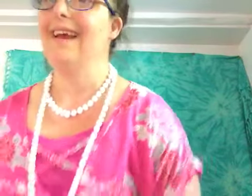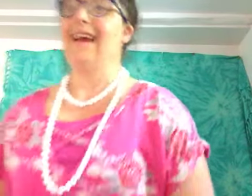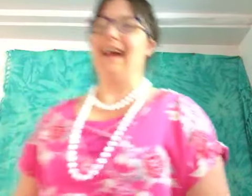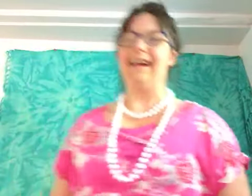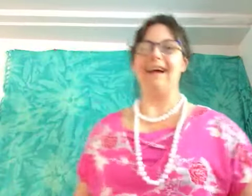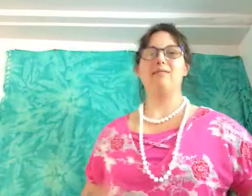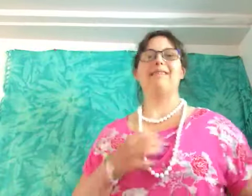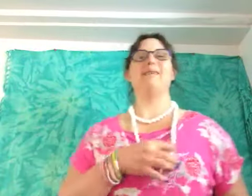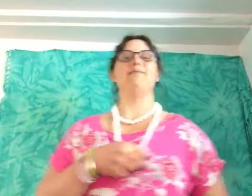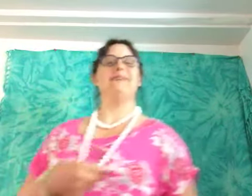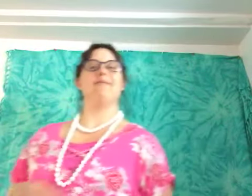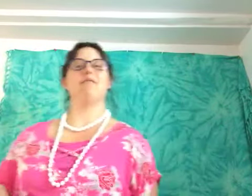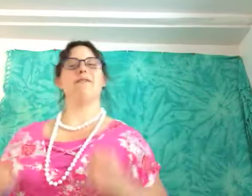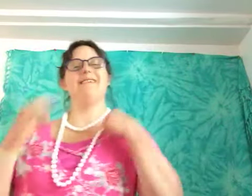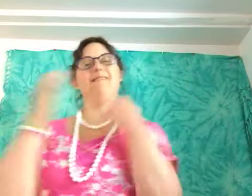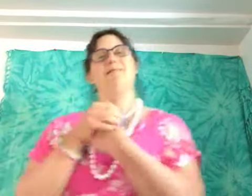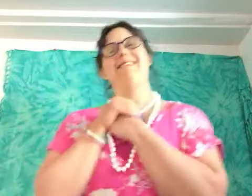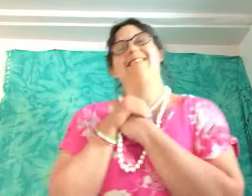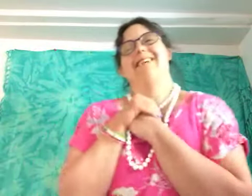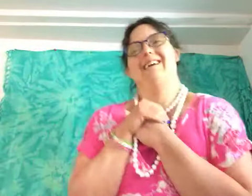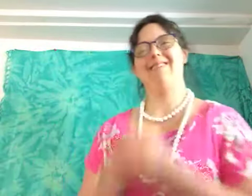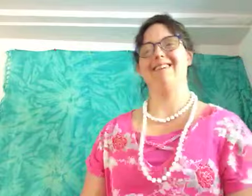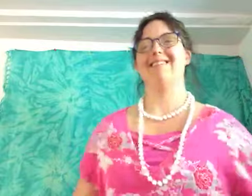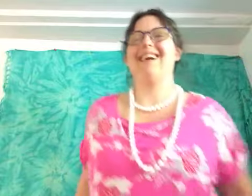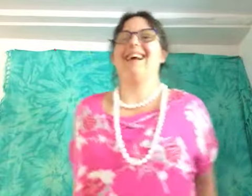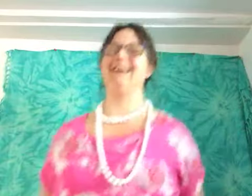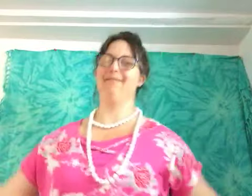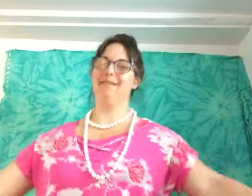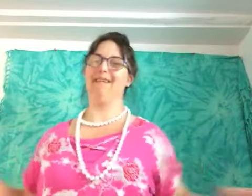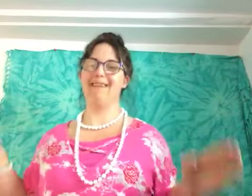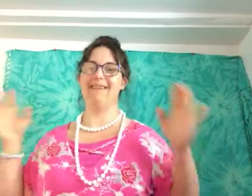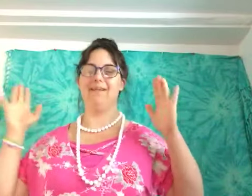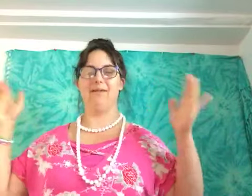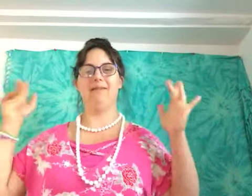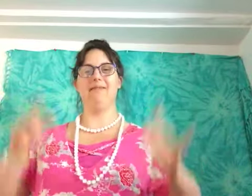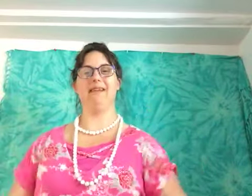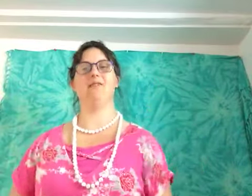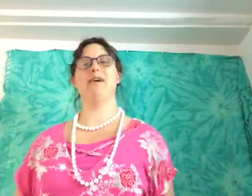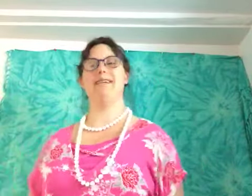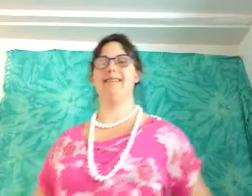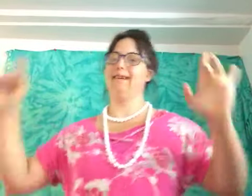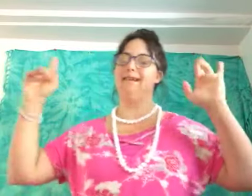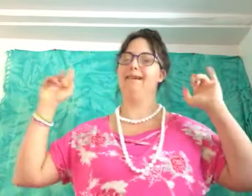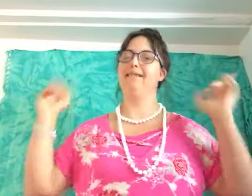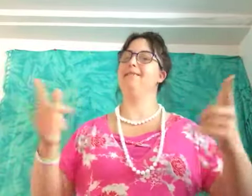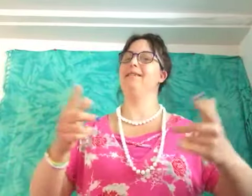hey guys what's up my name is Robin it's really nice to have you here and I'm very excited about this video and yeah this video